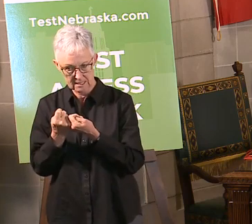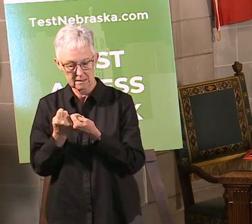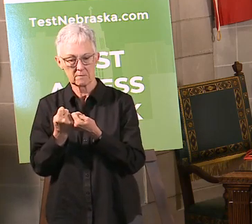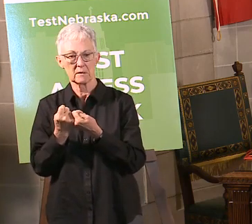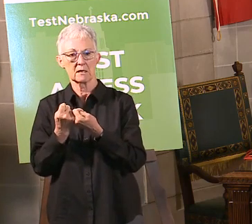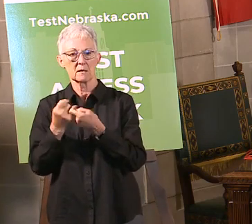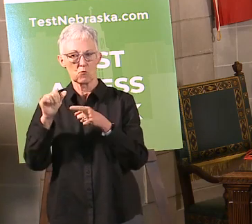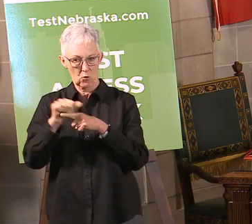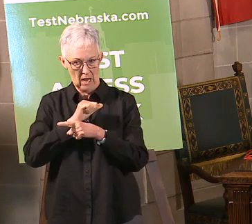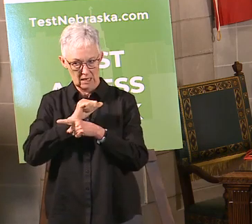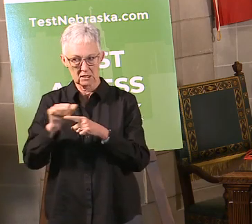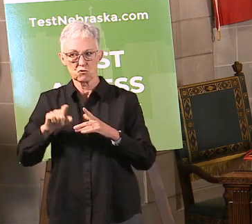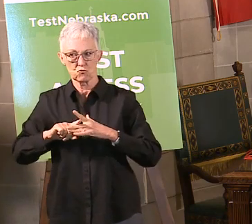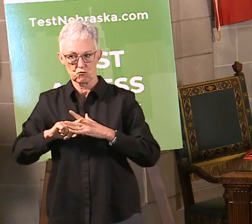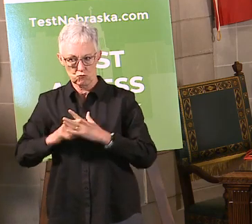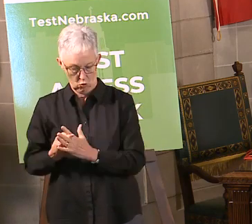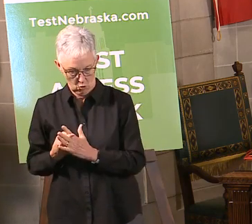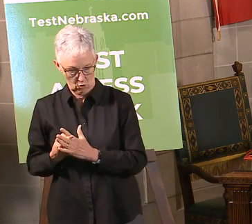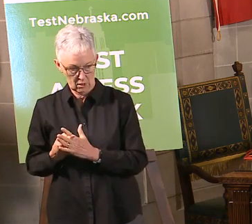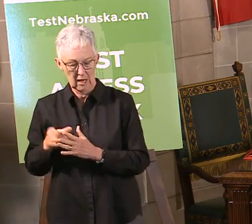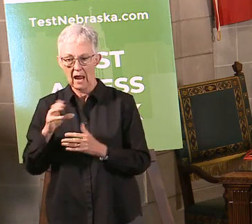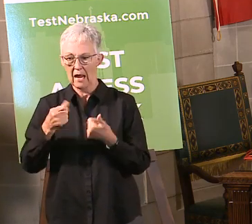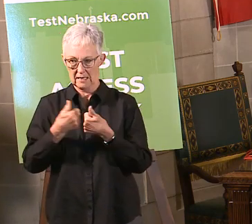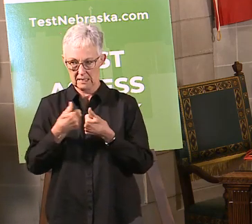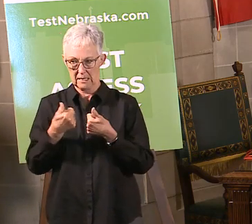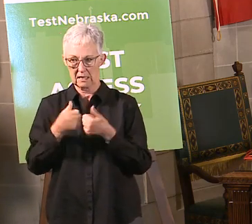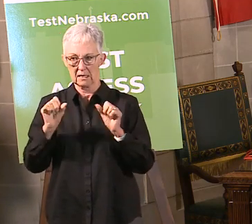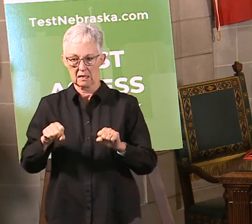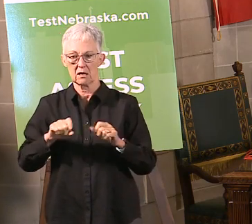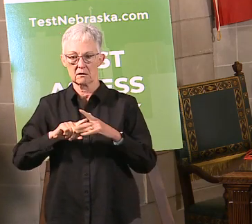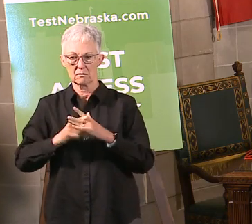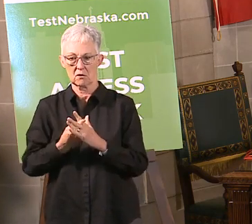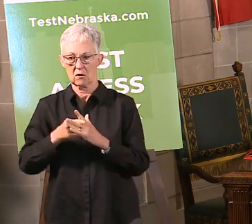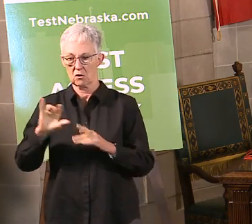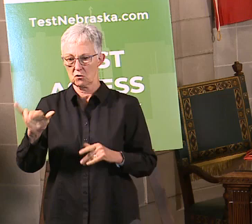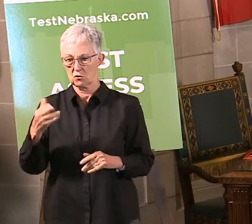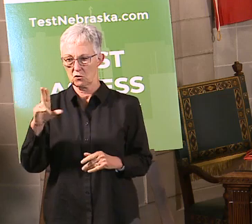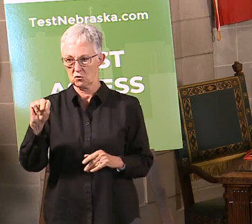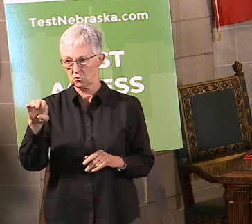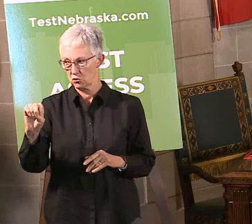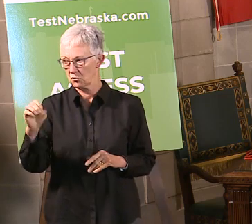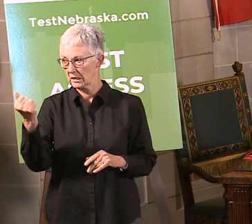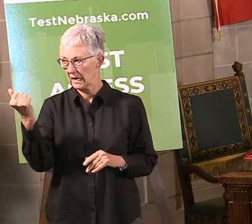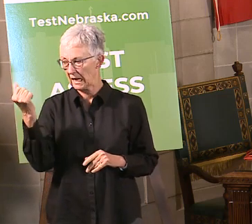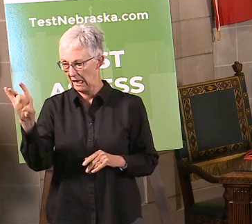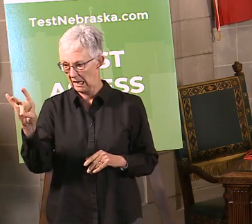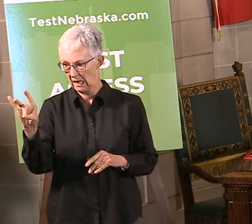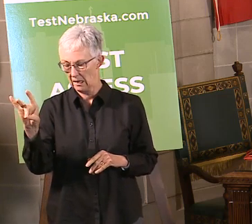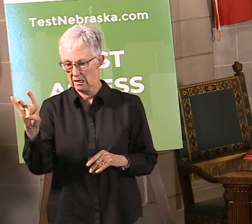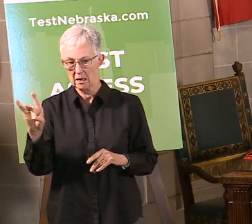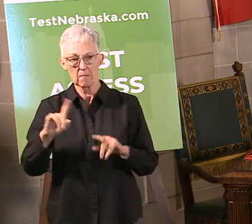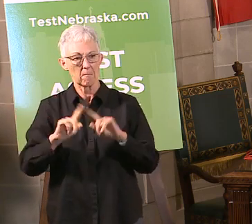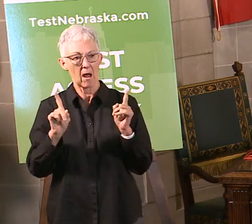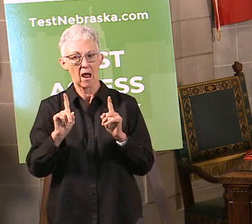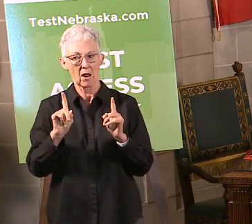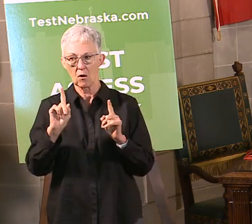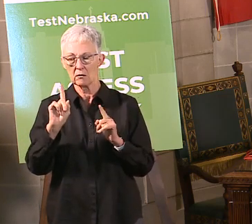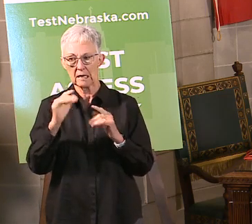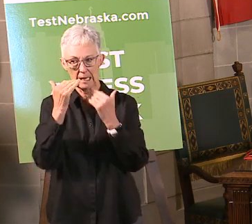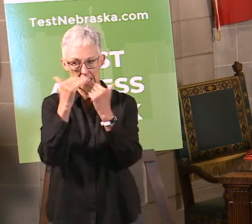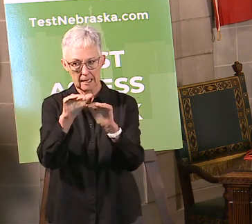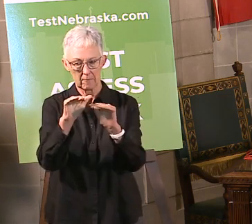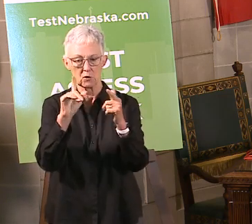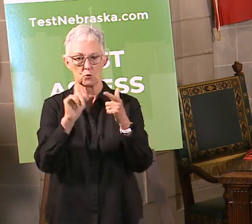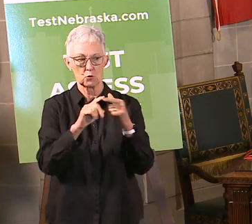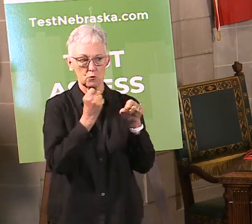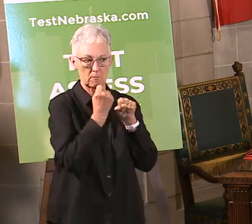to begin and games to begin June 18th. So, and this will just be, again, for baseball and